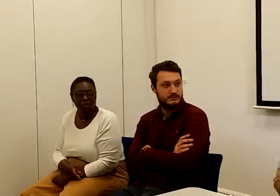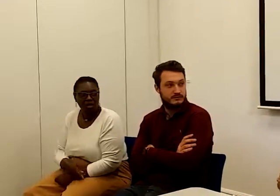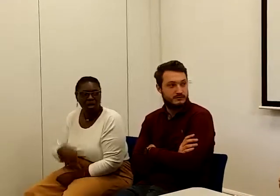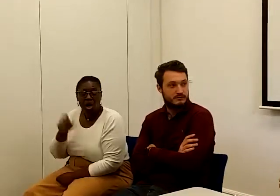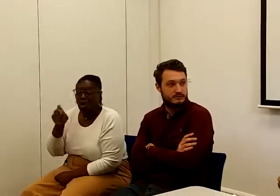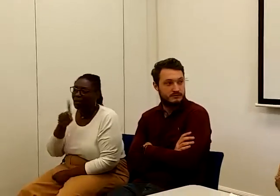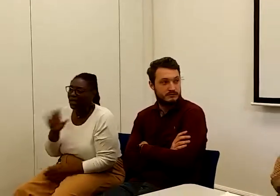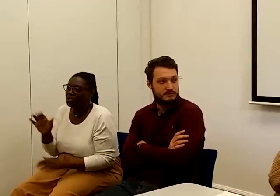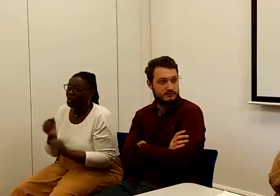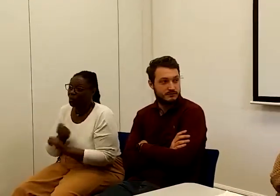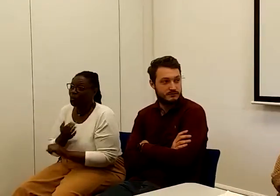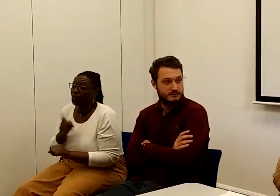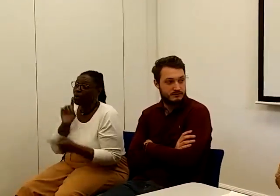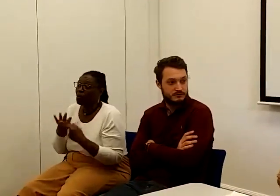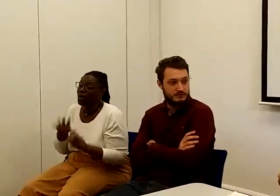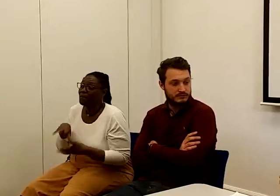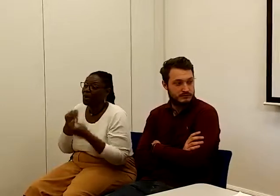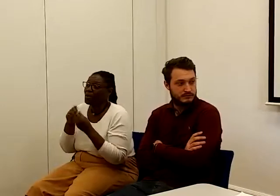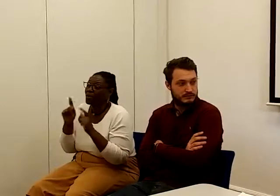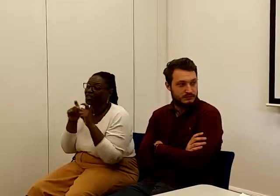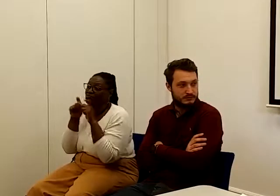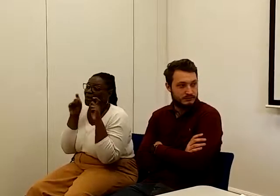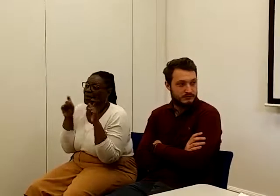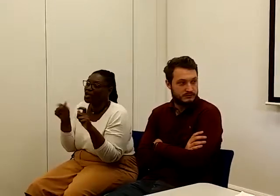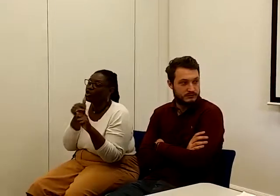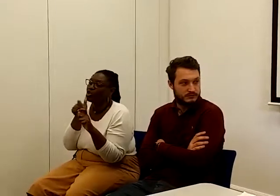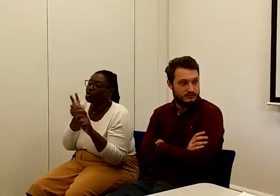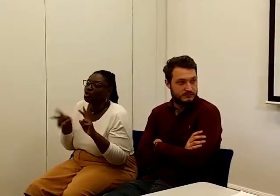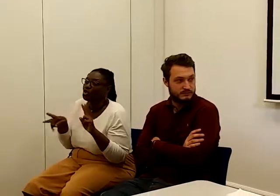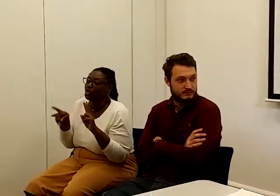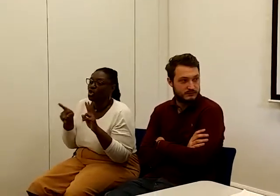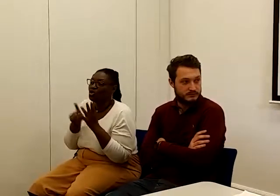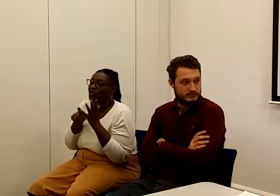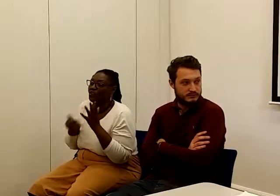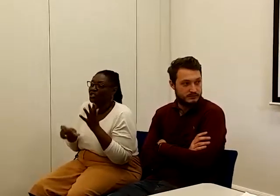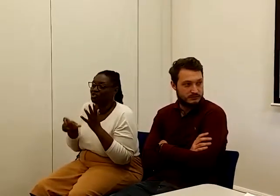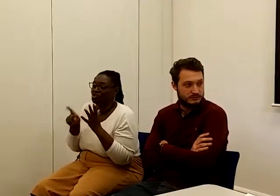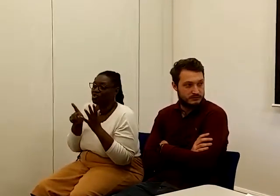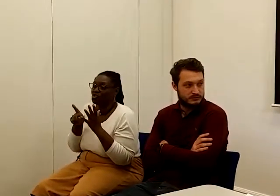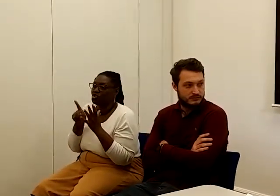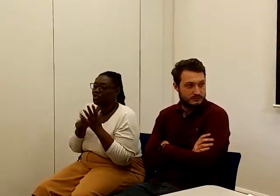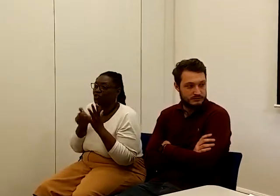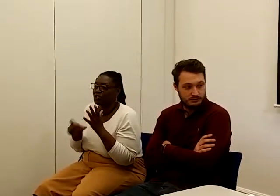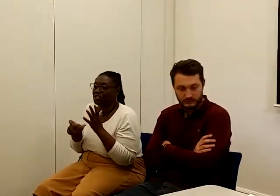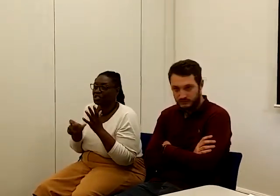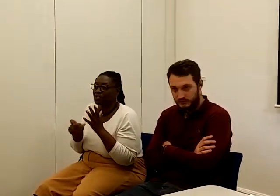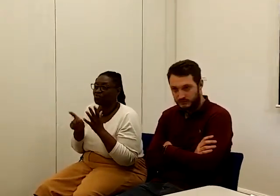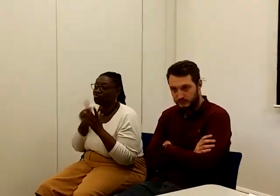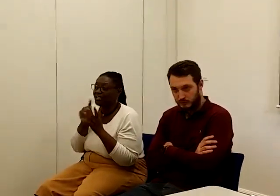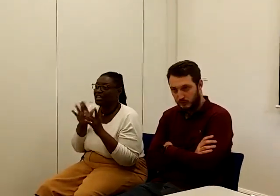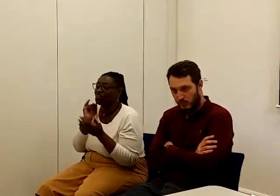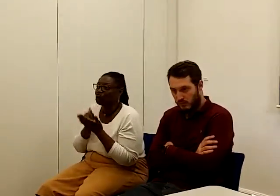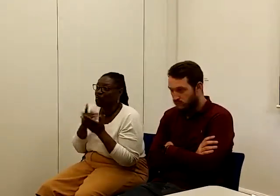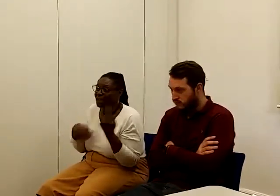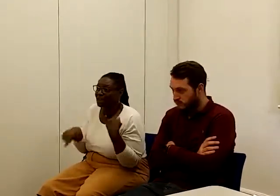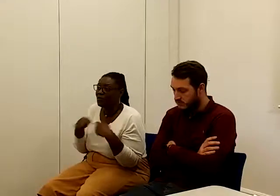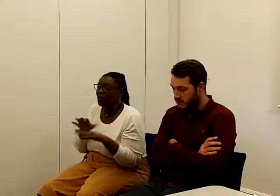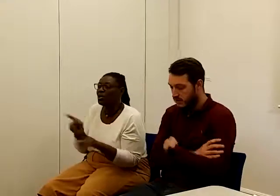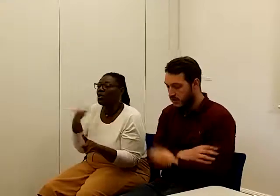going with then? That we're going to come up with a strapline with universal credit conditionality is wrong for everyone. That there'll be, we want all the